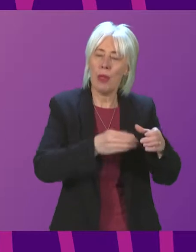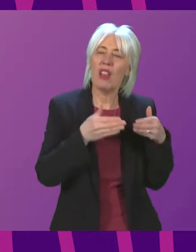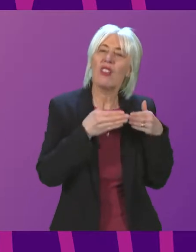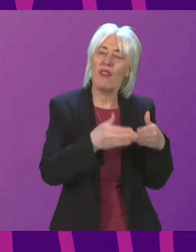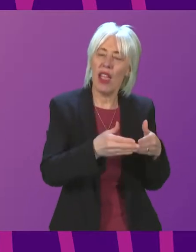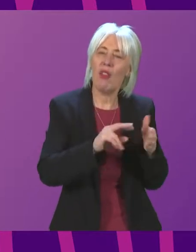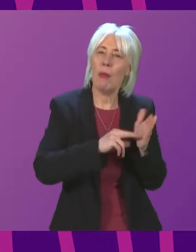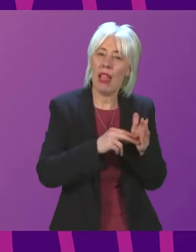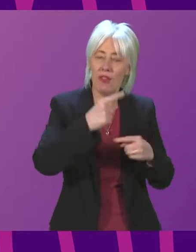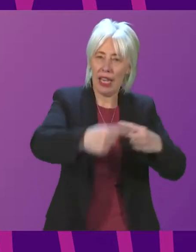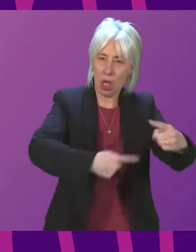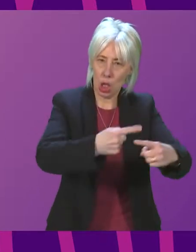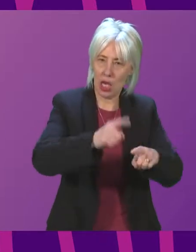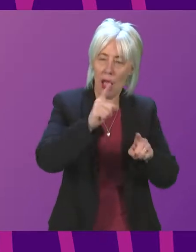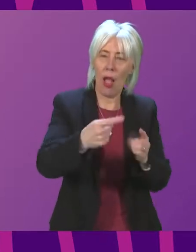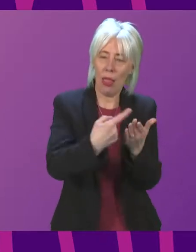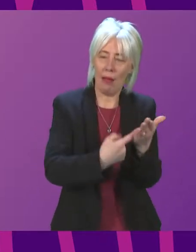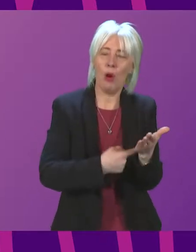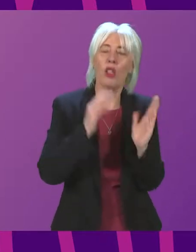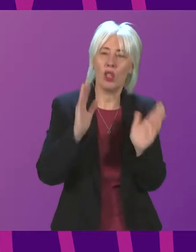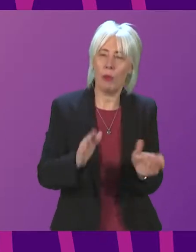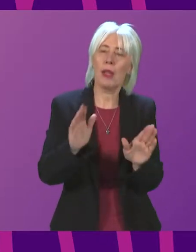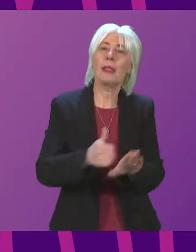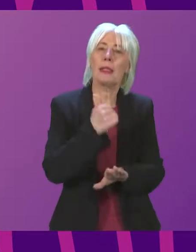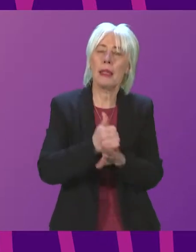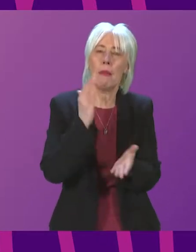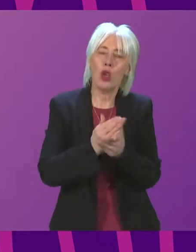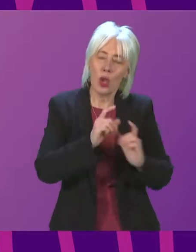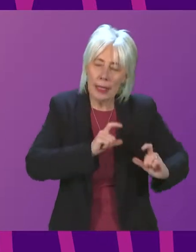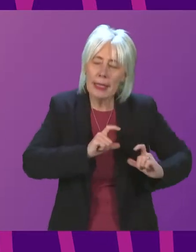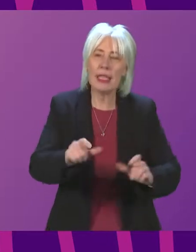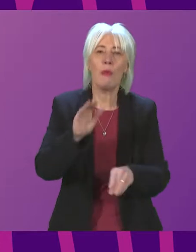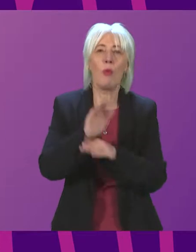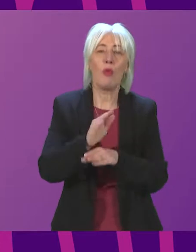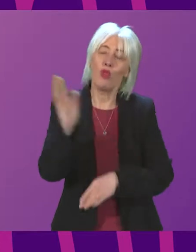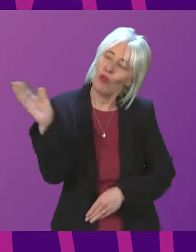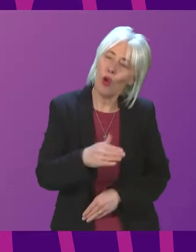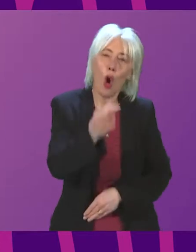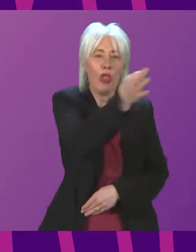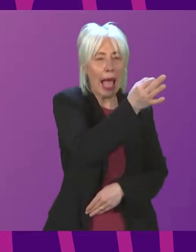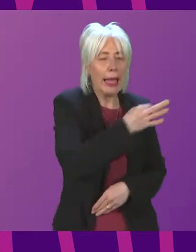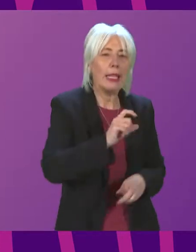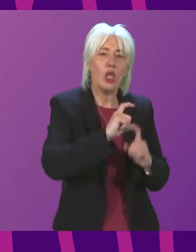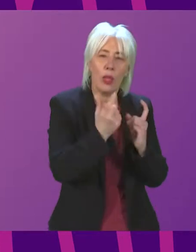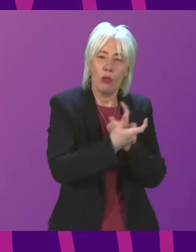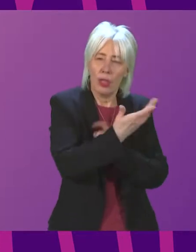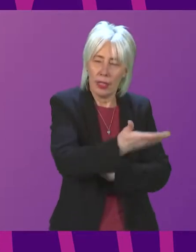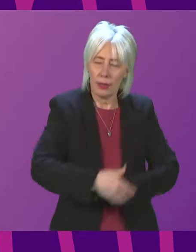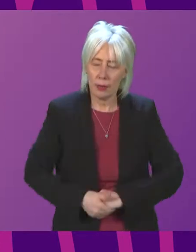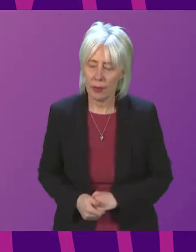next year. That is the policy we need to get in place to help ensure a sustainable future for our island community. Rosa Grant.